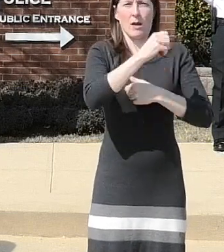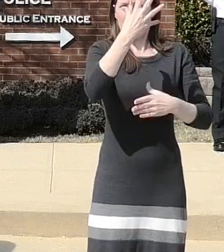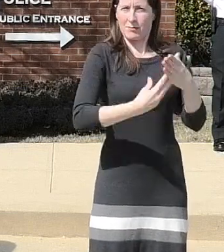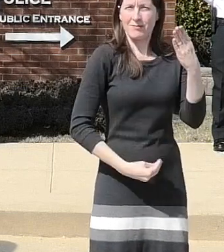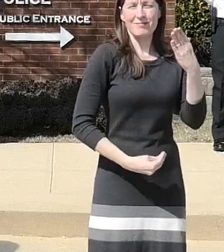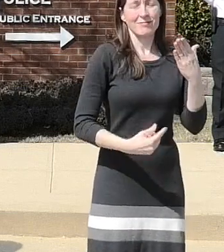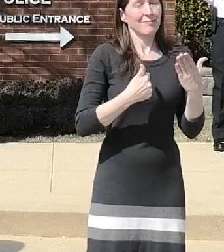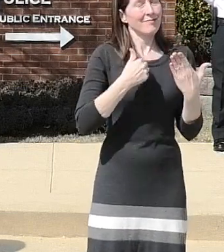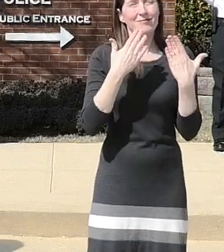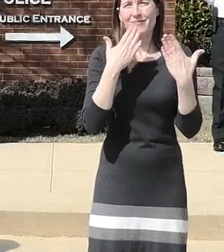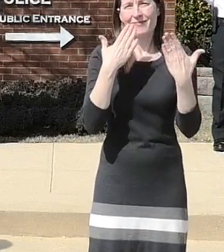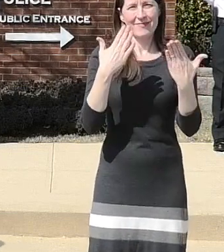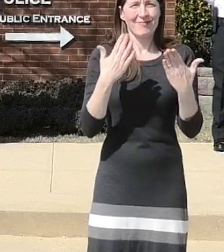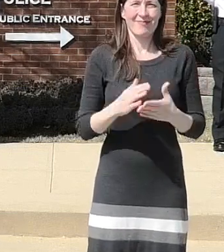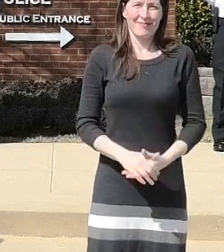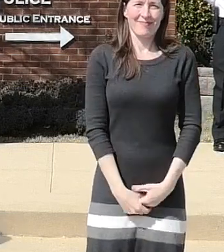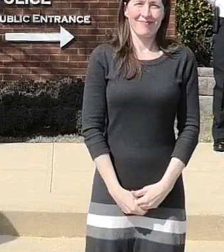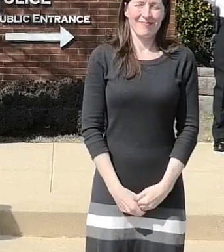thank you